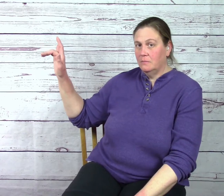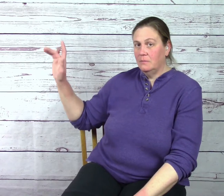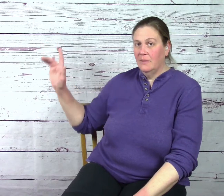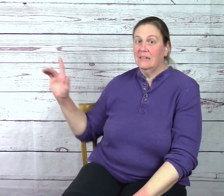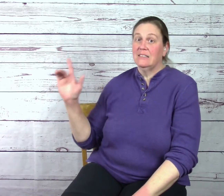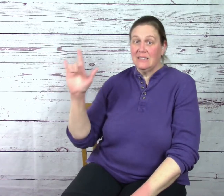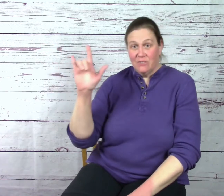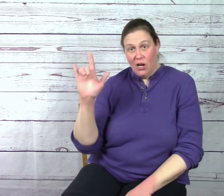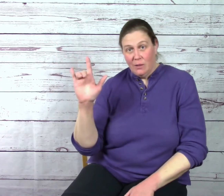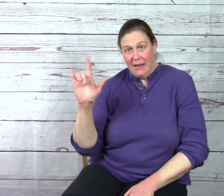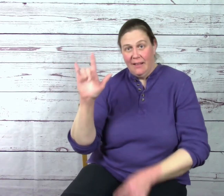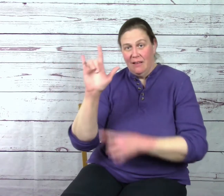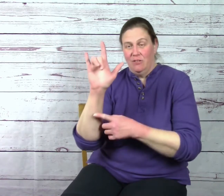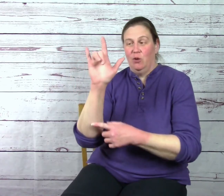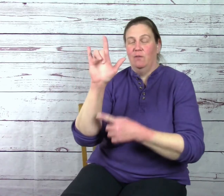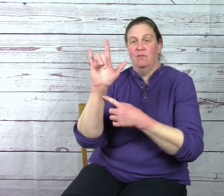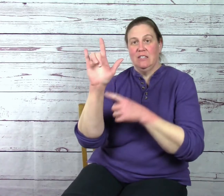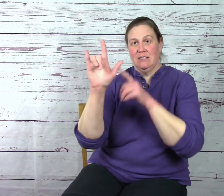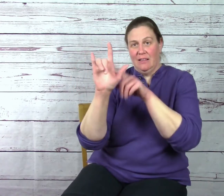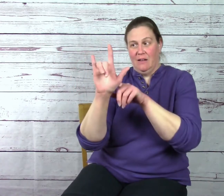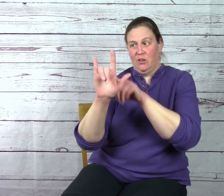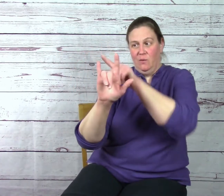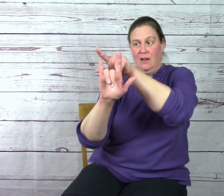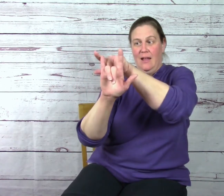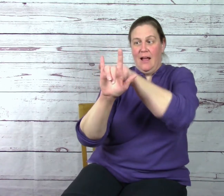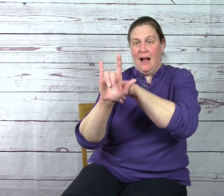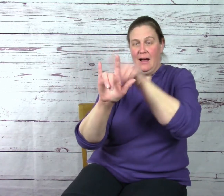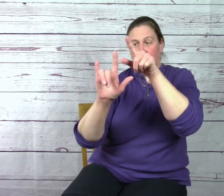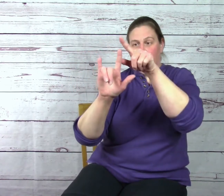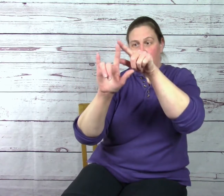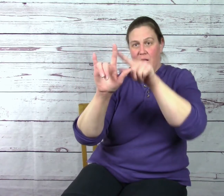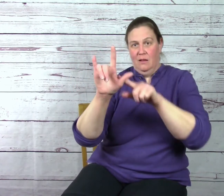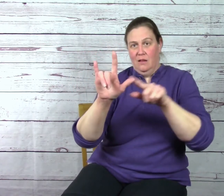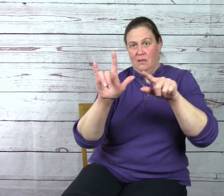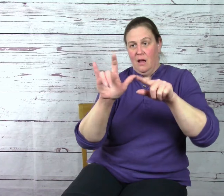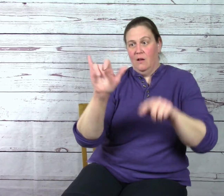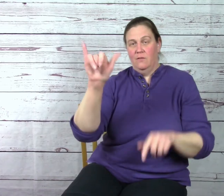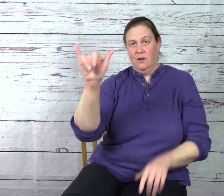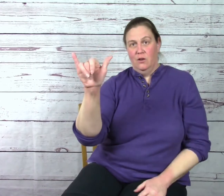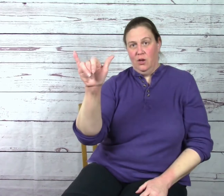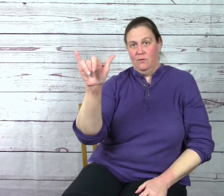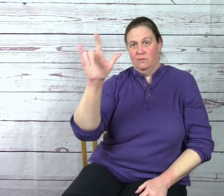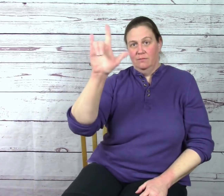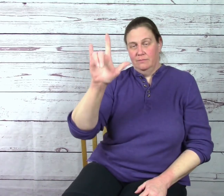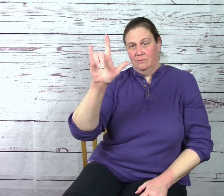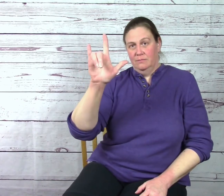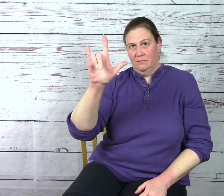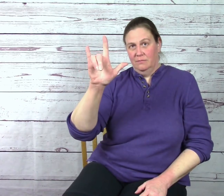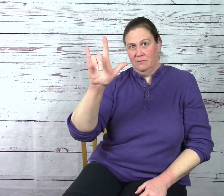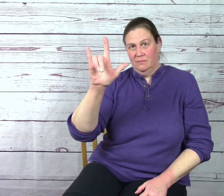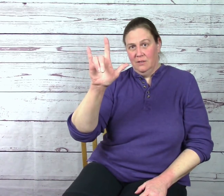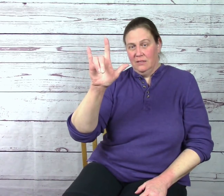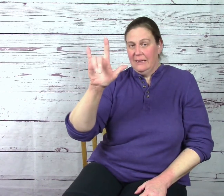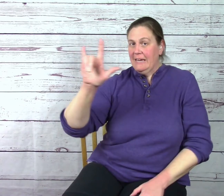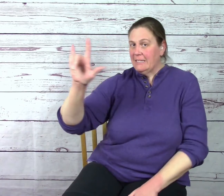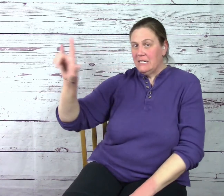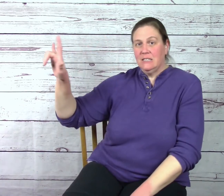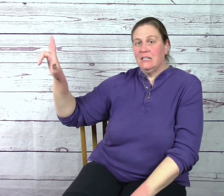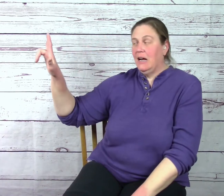And since I've talked about I love you, this is I love you. I love you. Two. Easier sign.